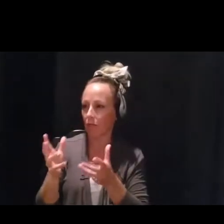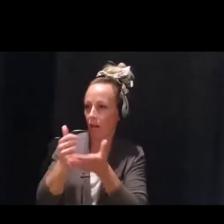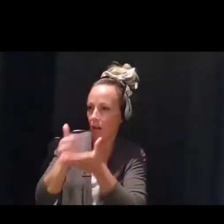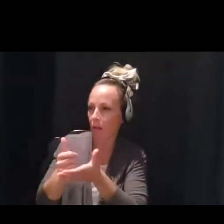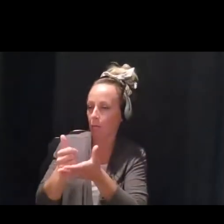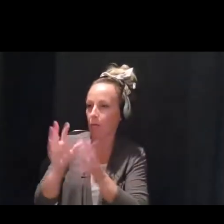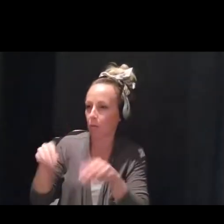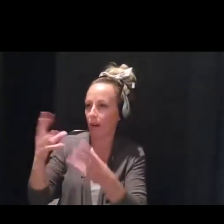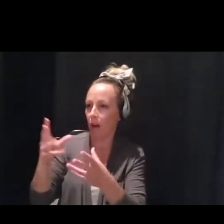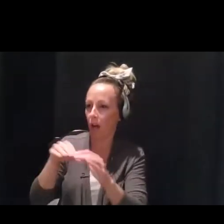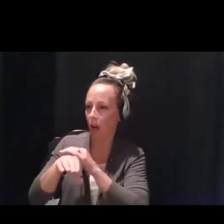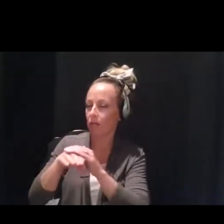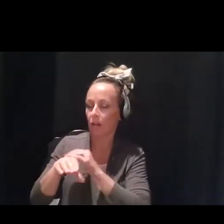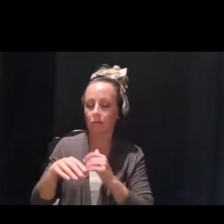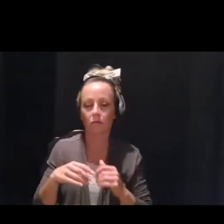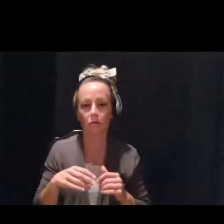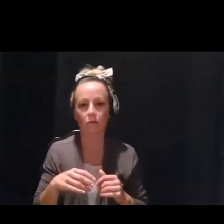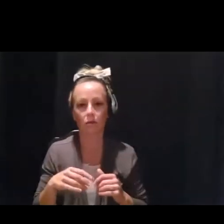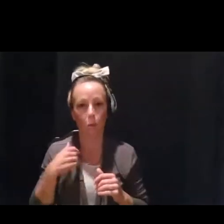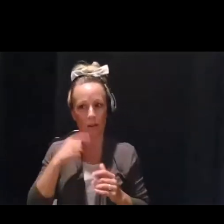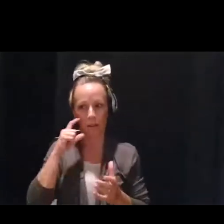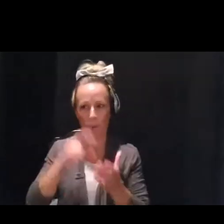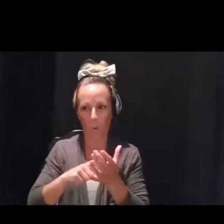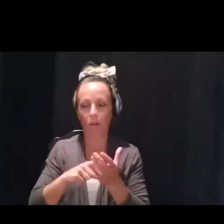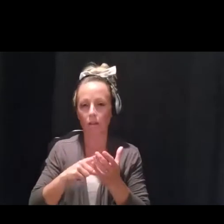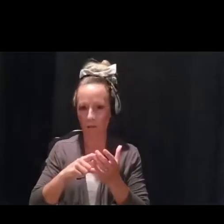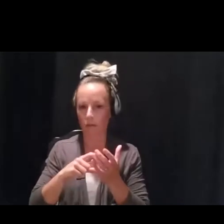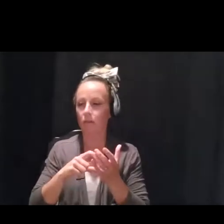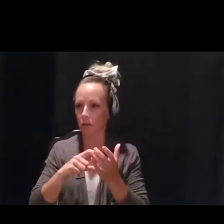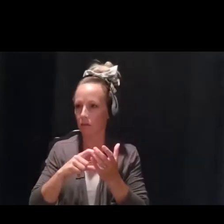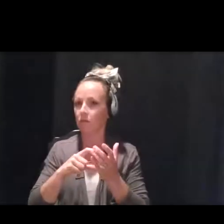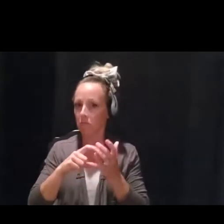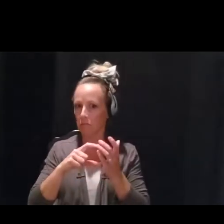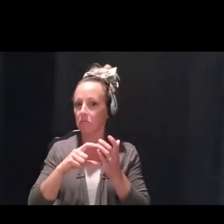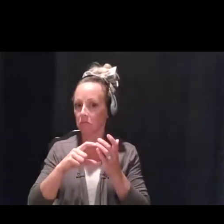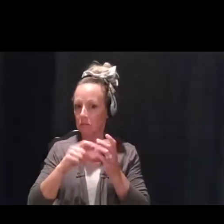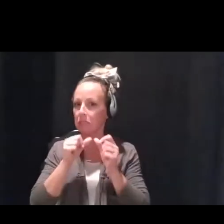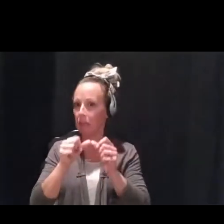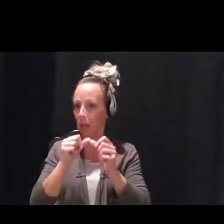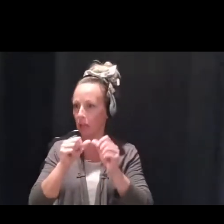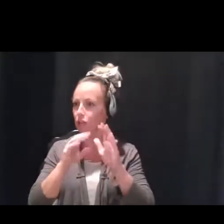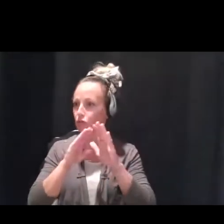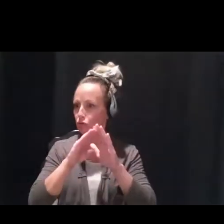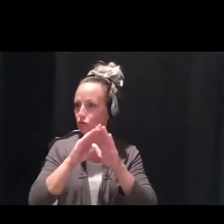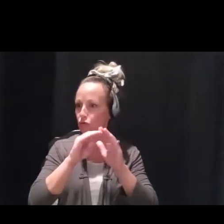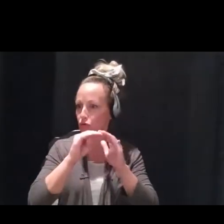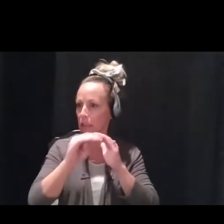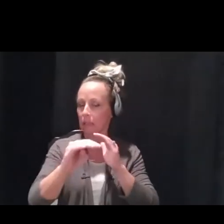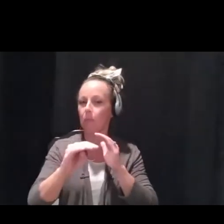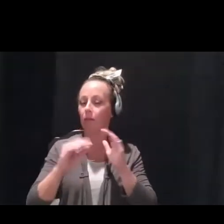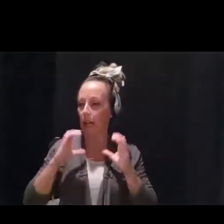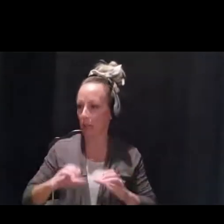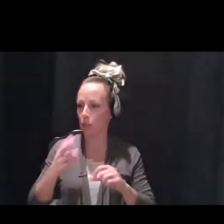mainly. We have seen a steady stream of clients that have continued to engage in our services during this pandemic,